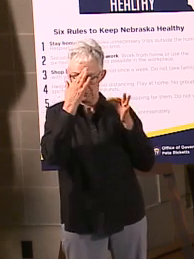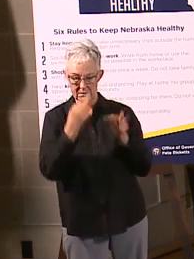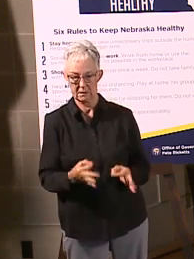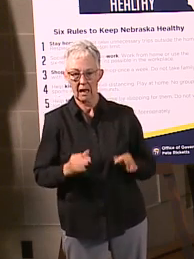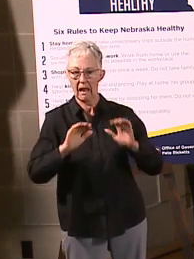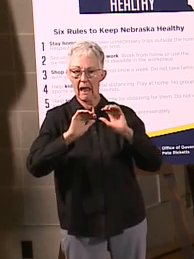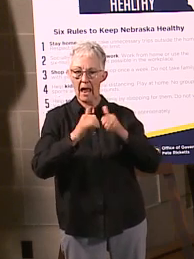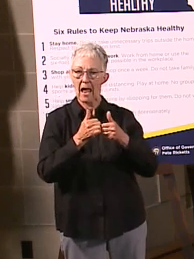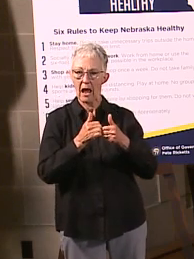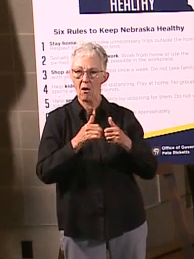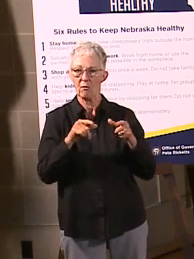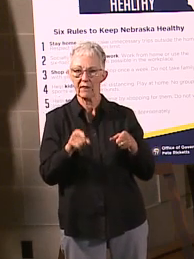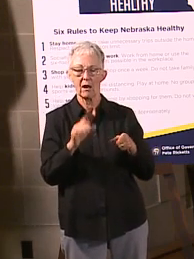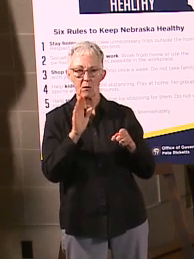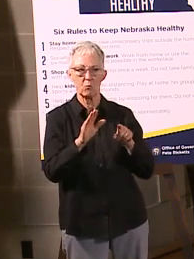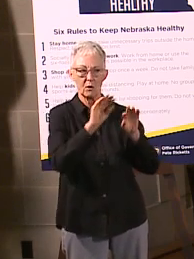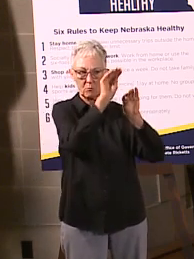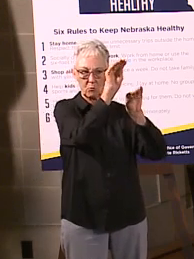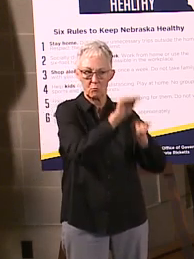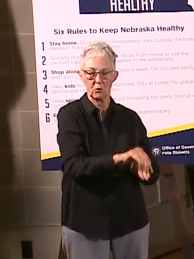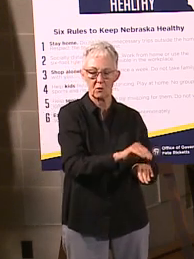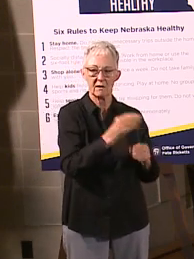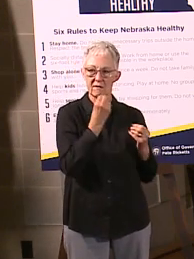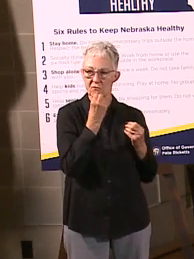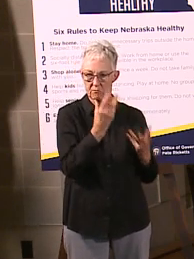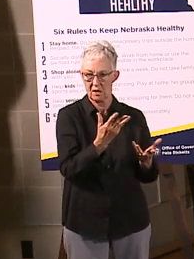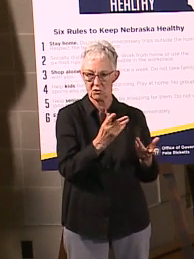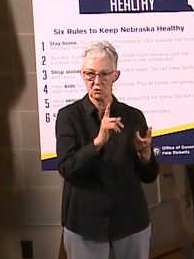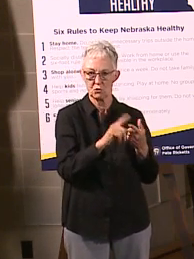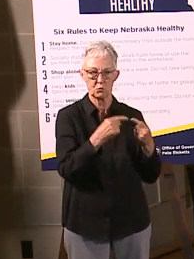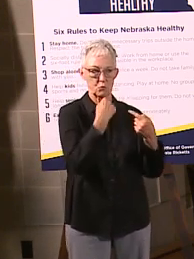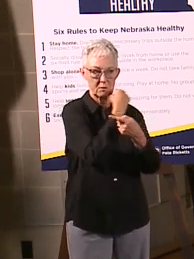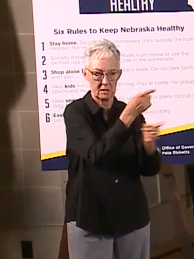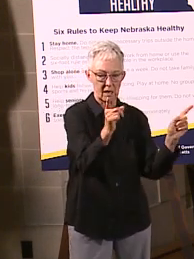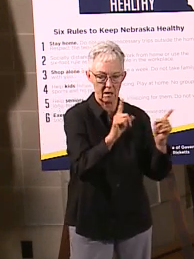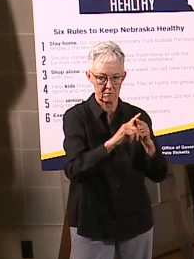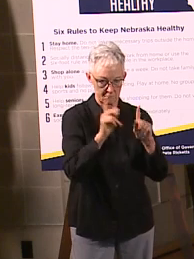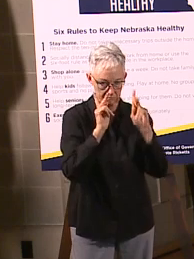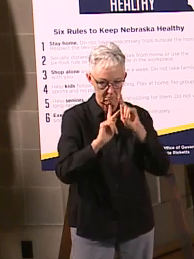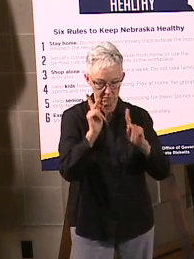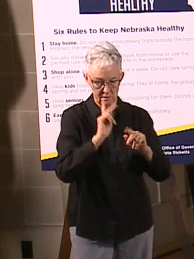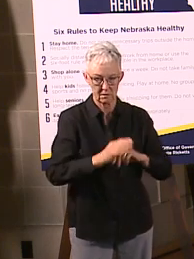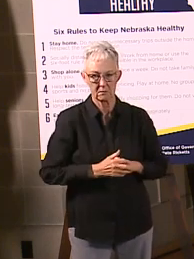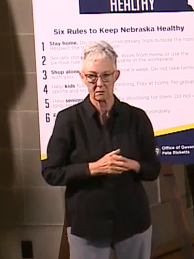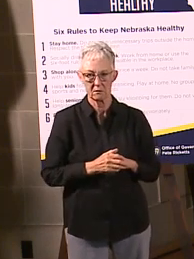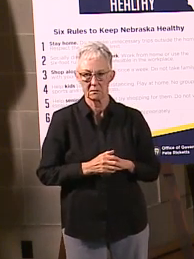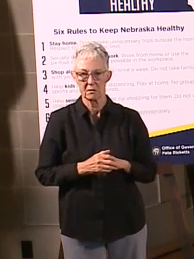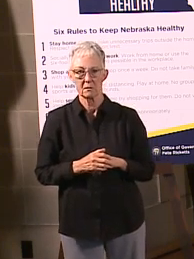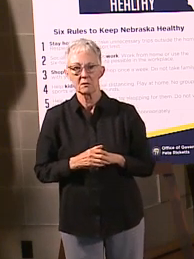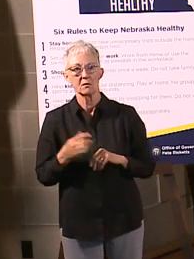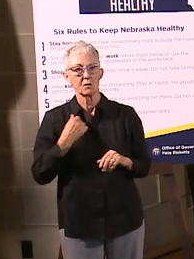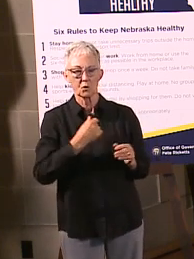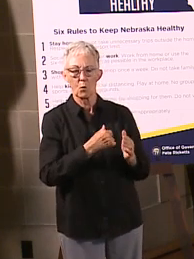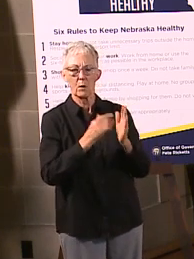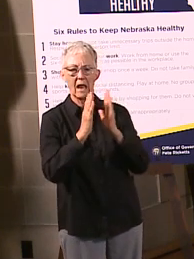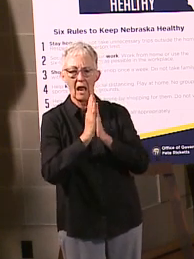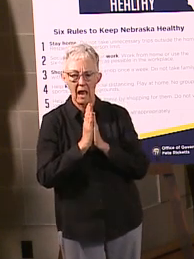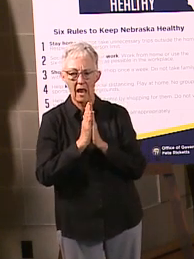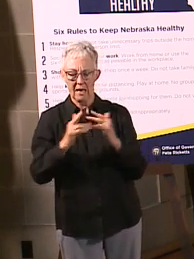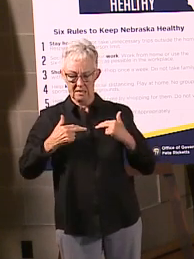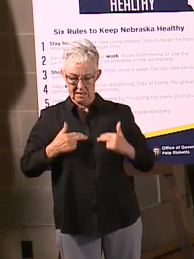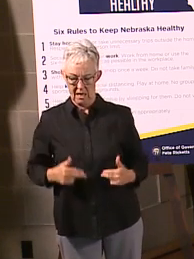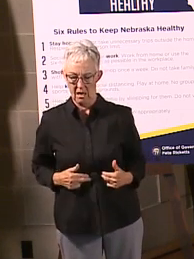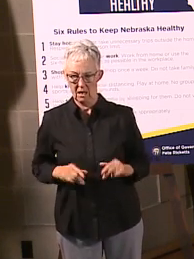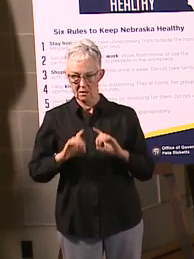or we were talking about this yesterday, is for our local health departments to only present that data if it has been